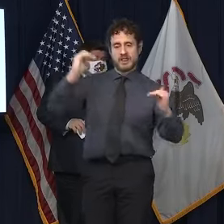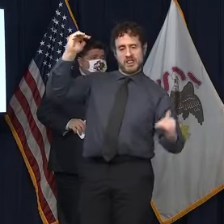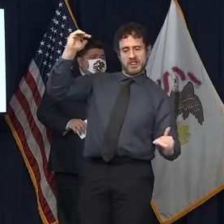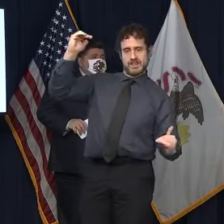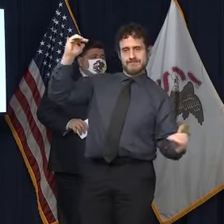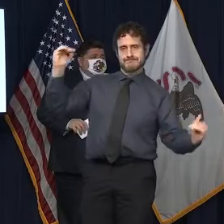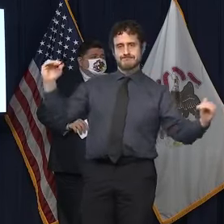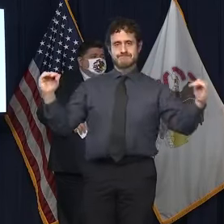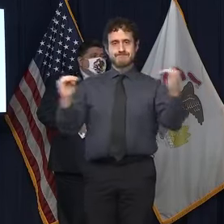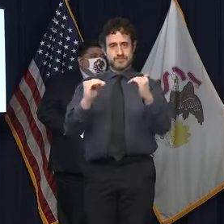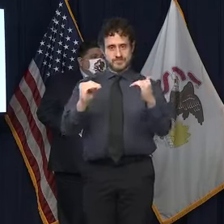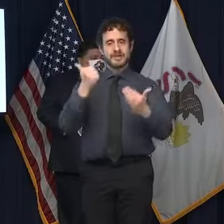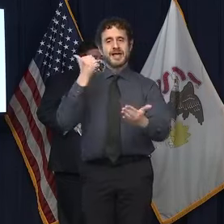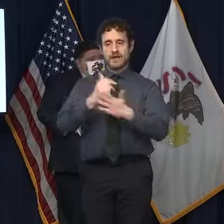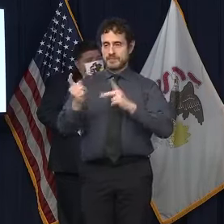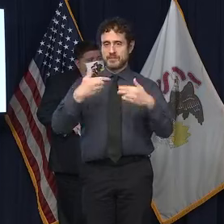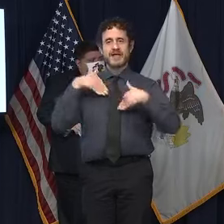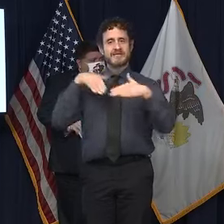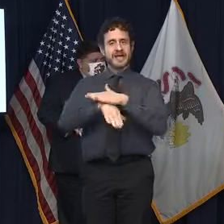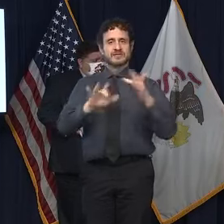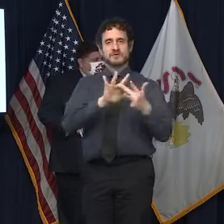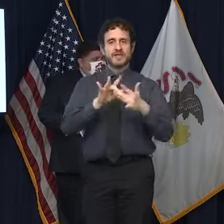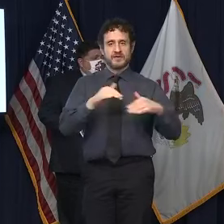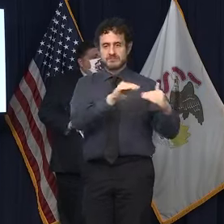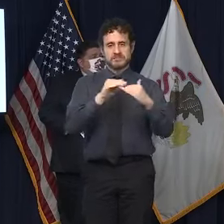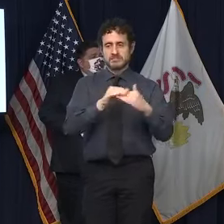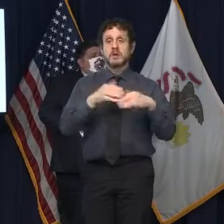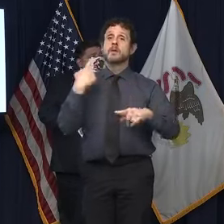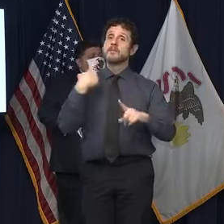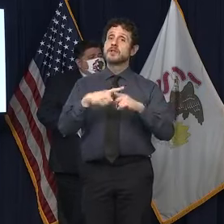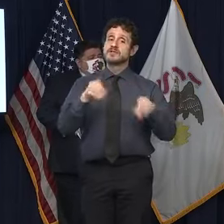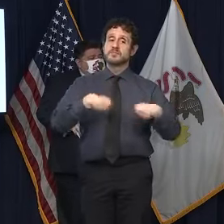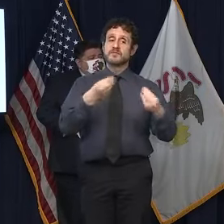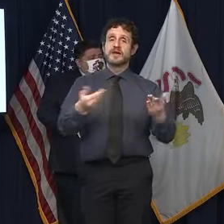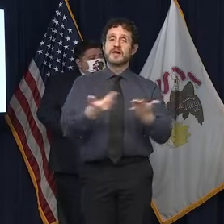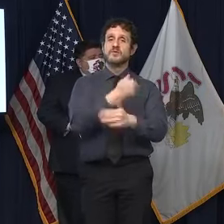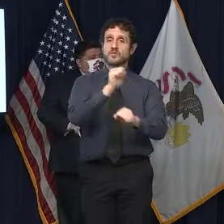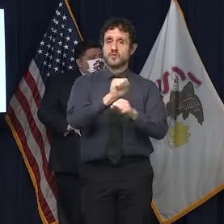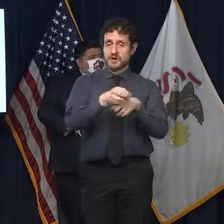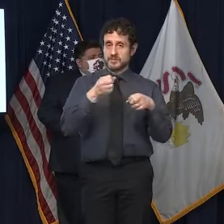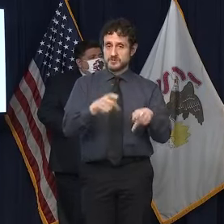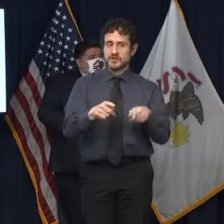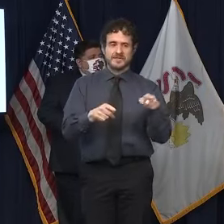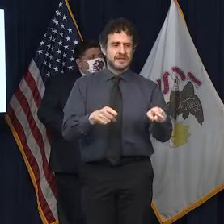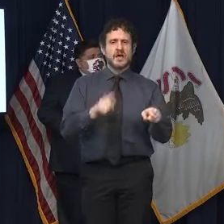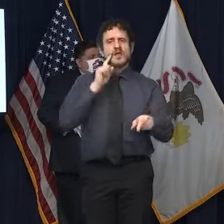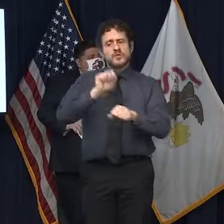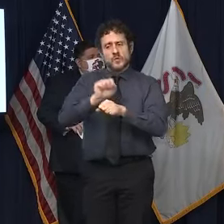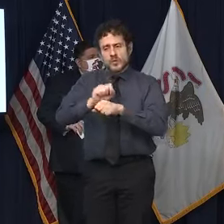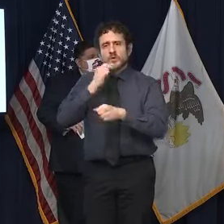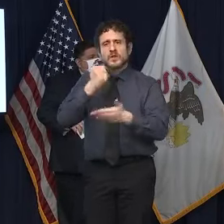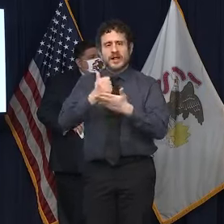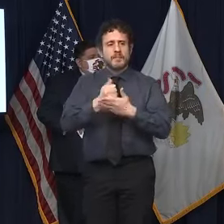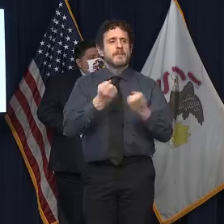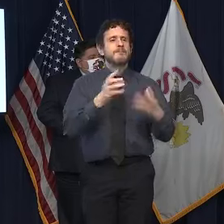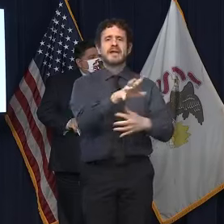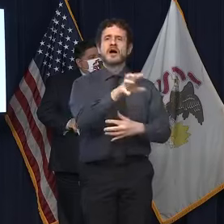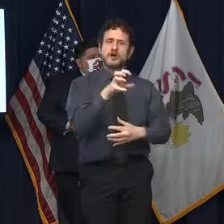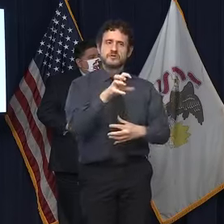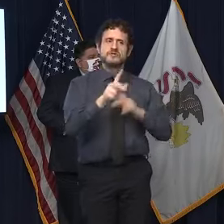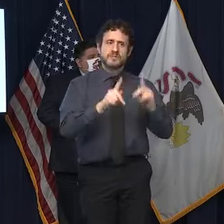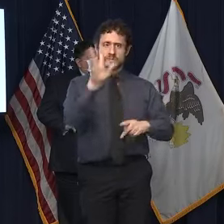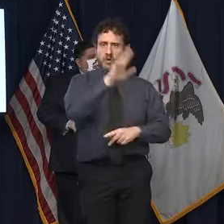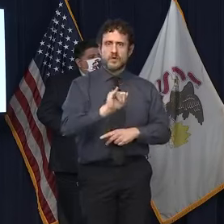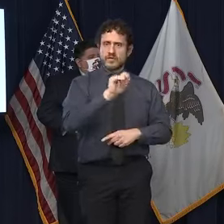communities while providing new work opportunities. These efforts will connect hundreds, hundreds of Illinois residents with the